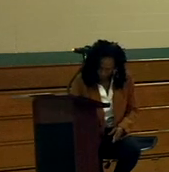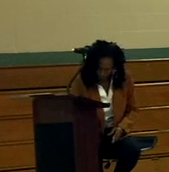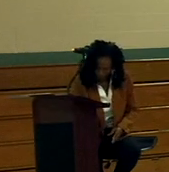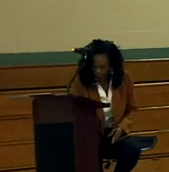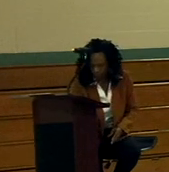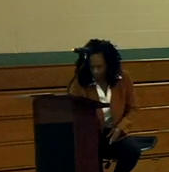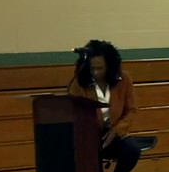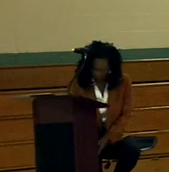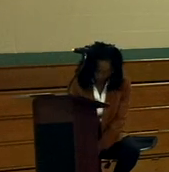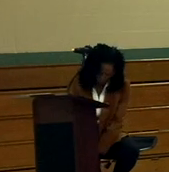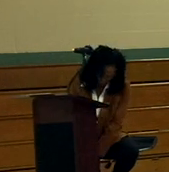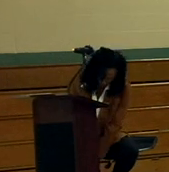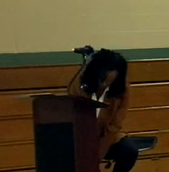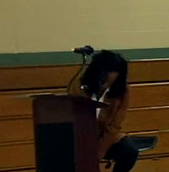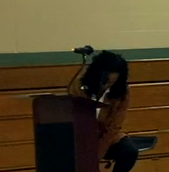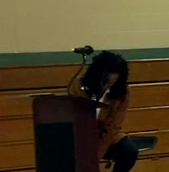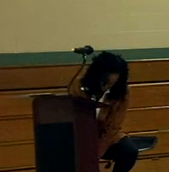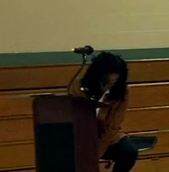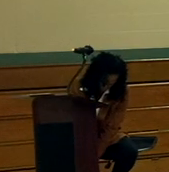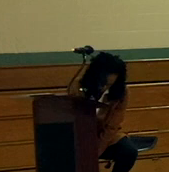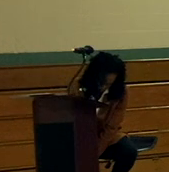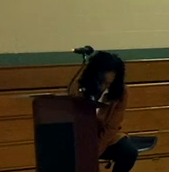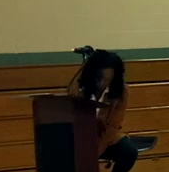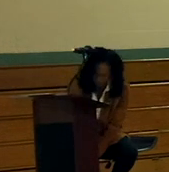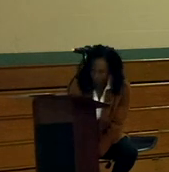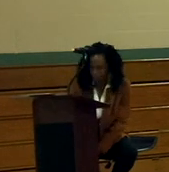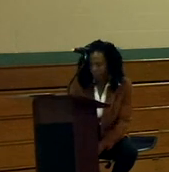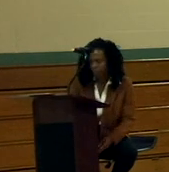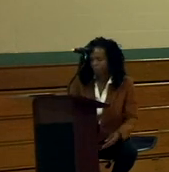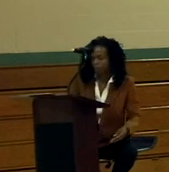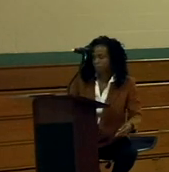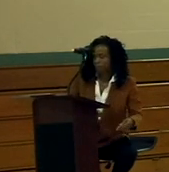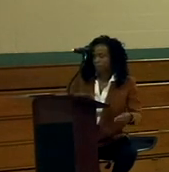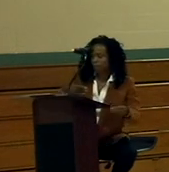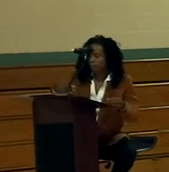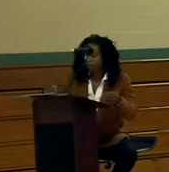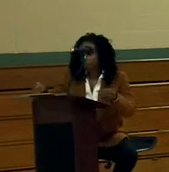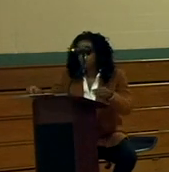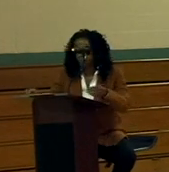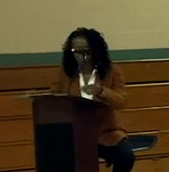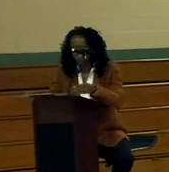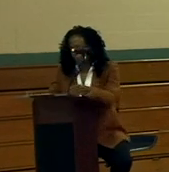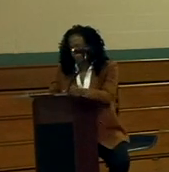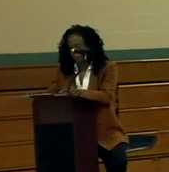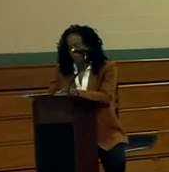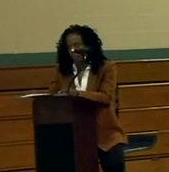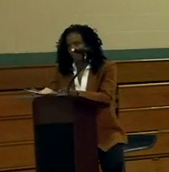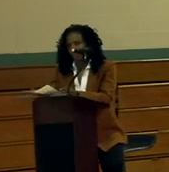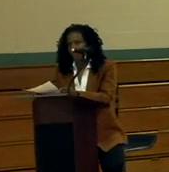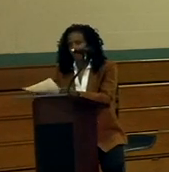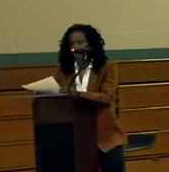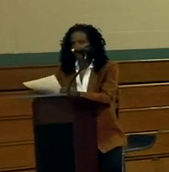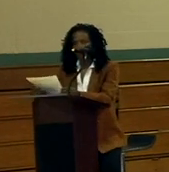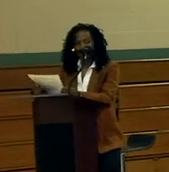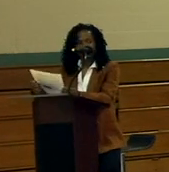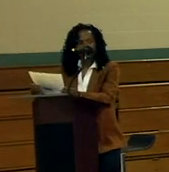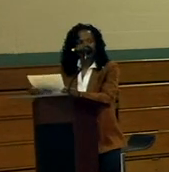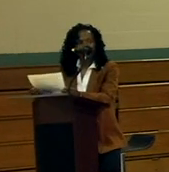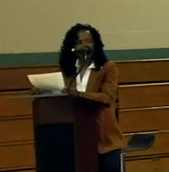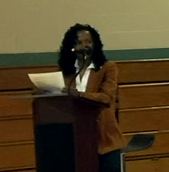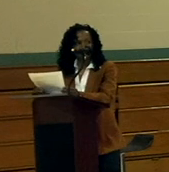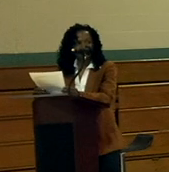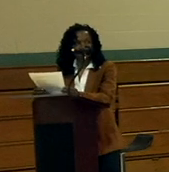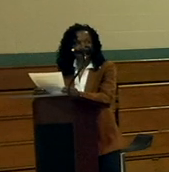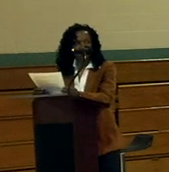But this is not the time to be weary. I'm weary every time I go into a council meeting. But you know what I'm not doing?